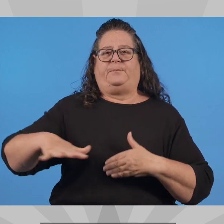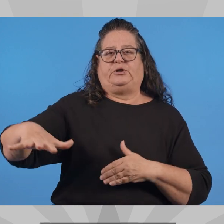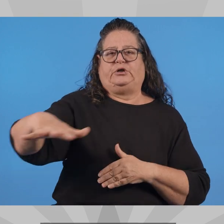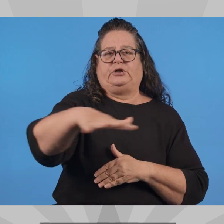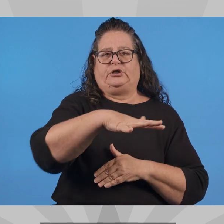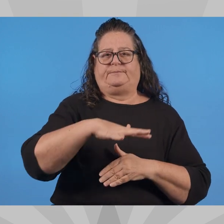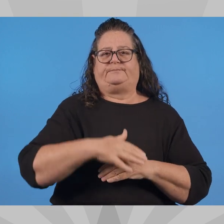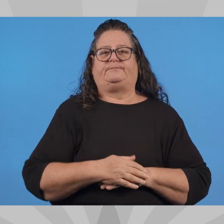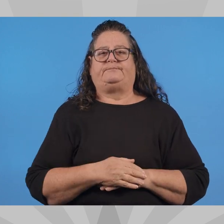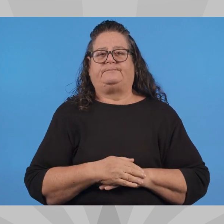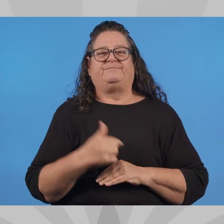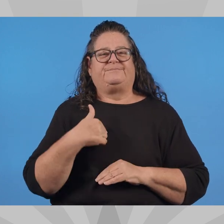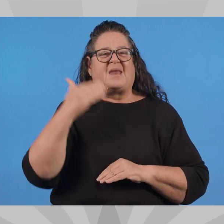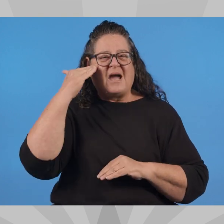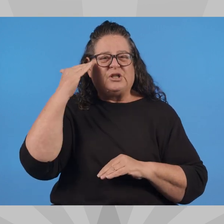our neighborhoods.